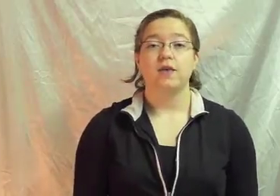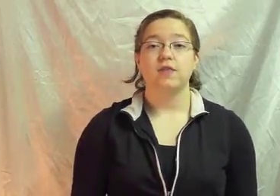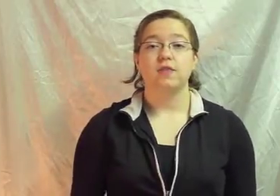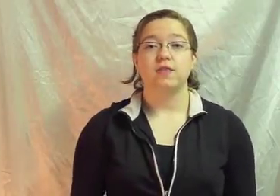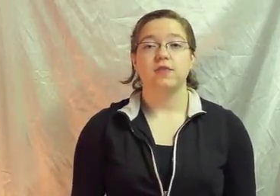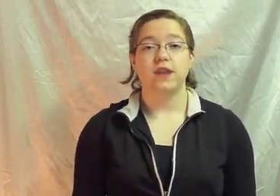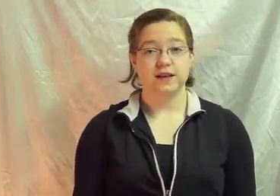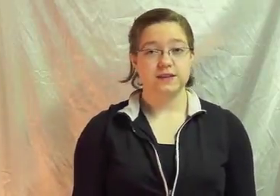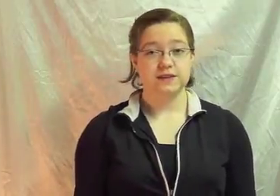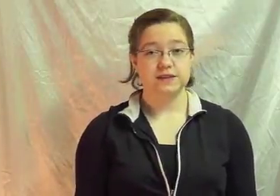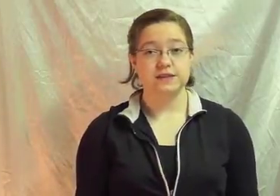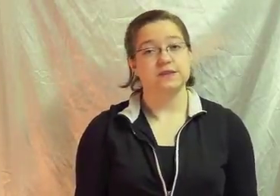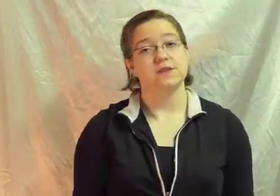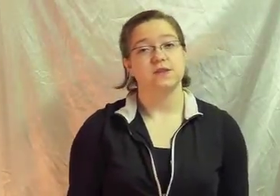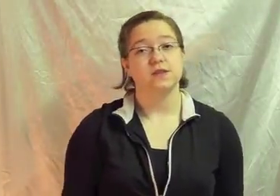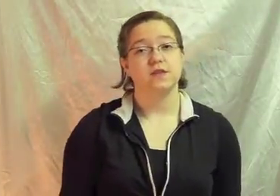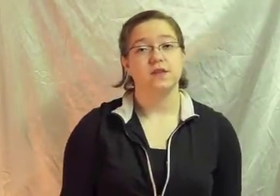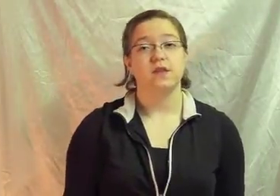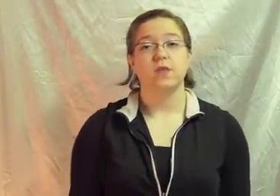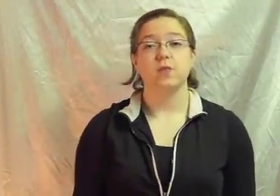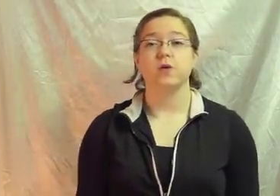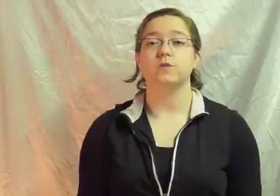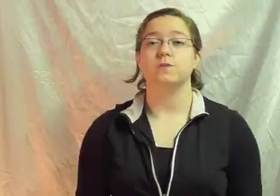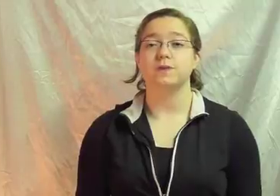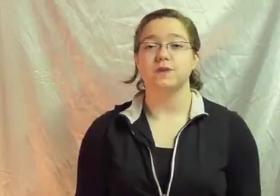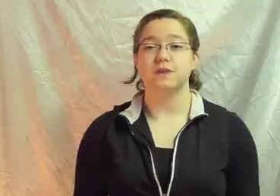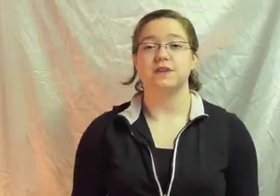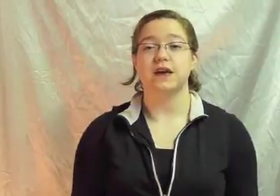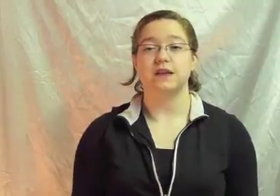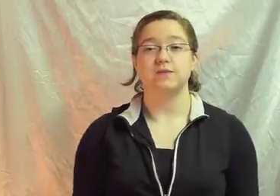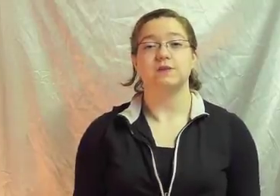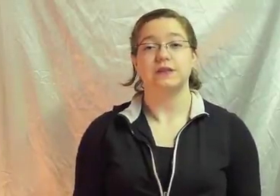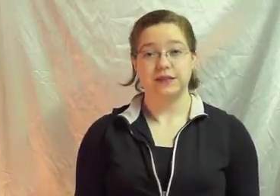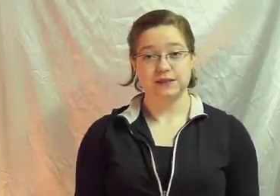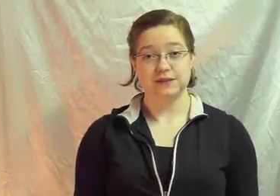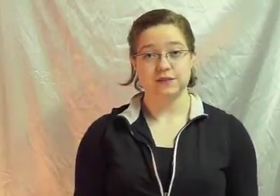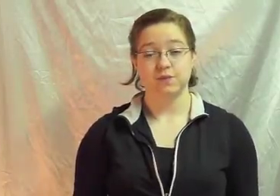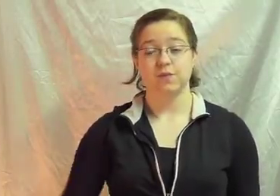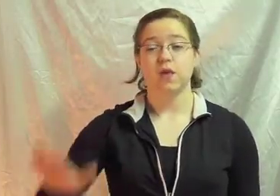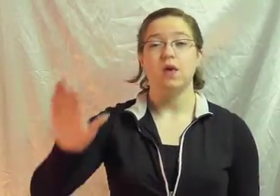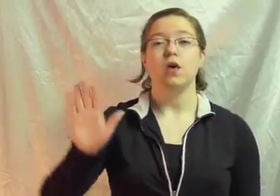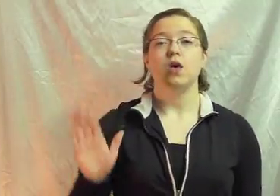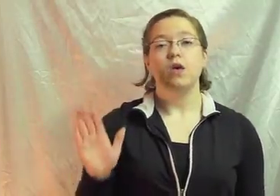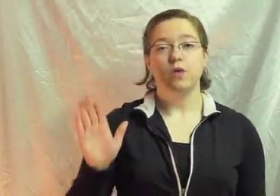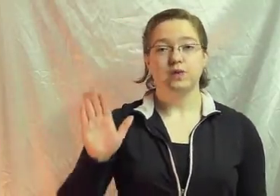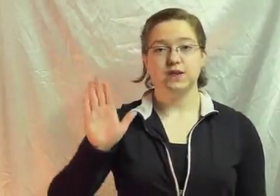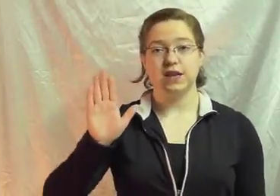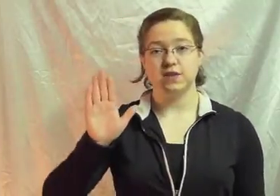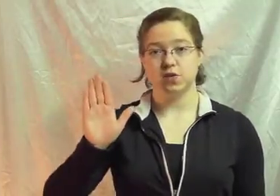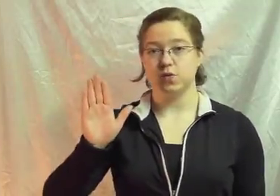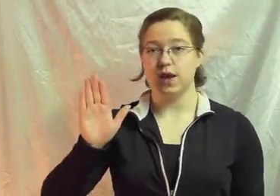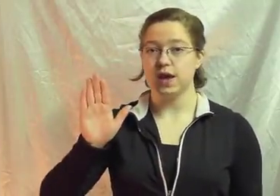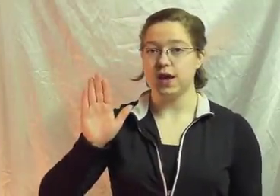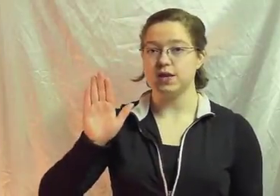The next sentence The word The sign please Once again it's your right hand